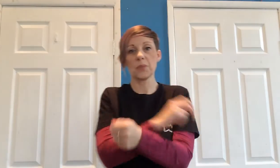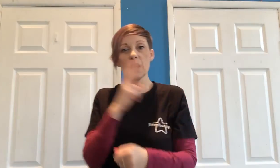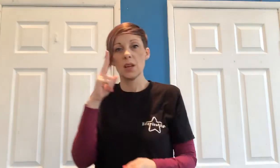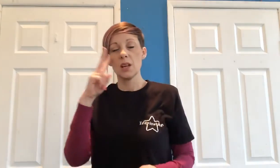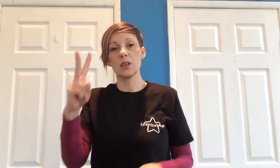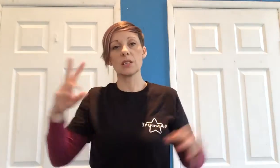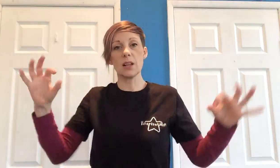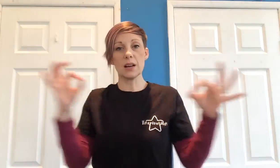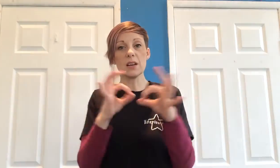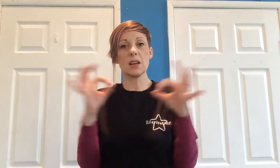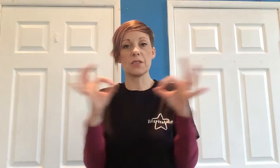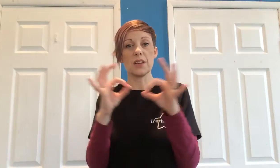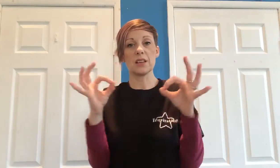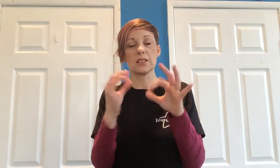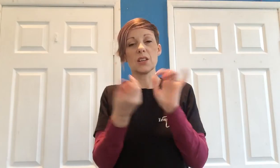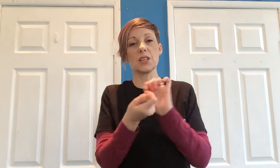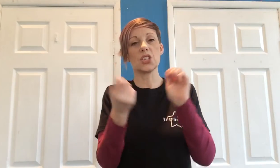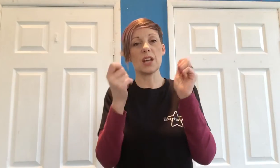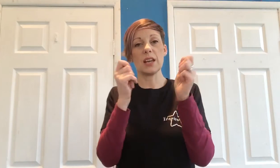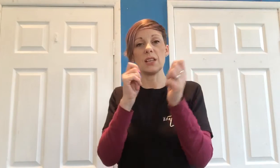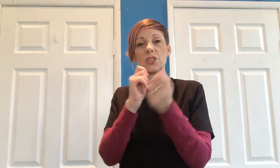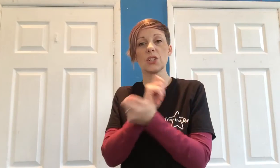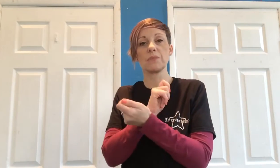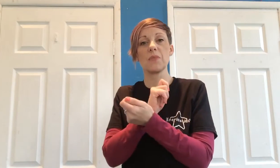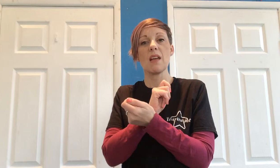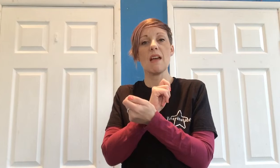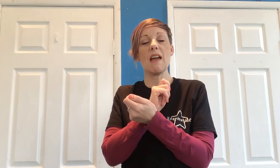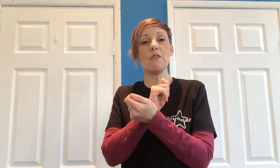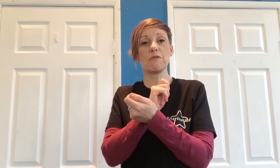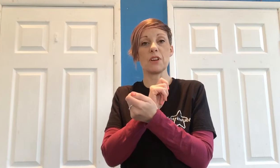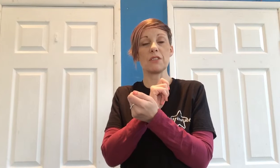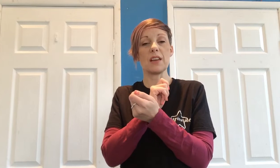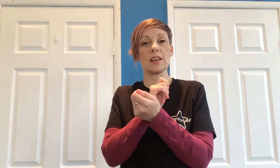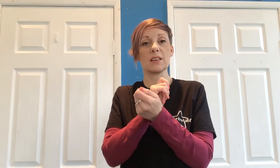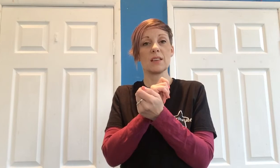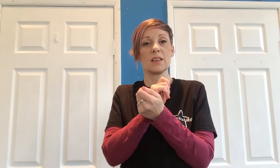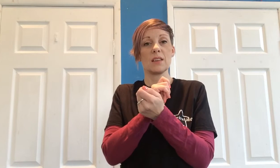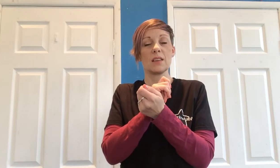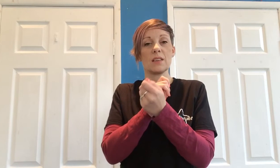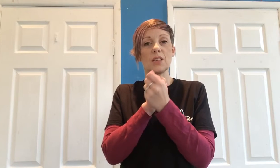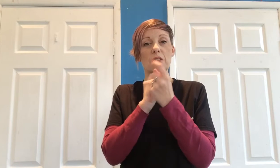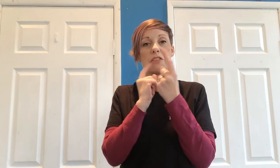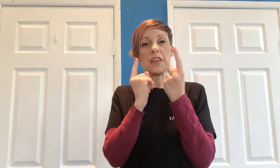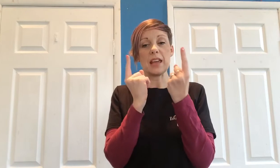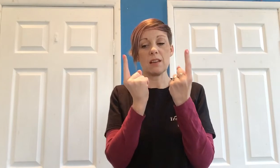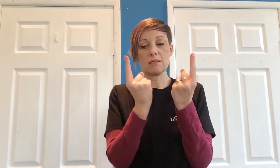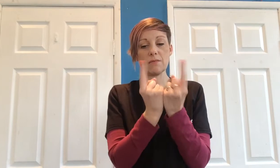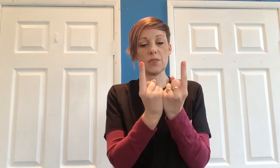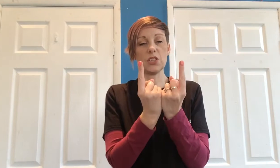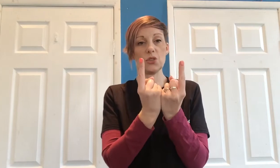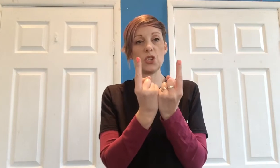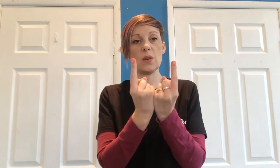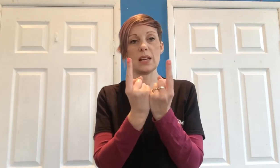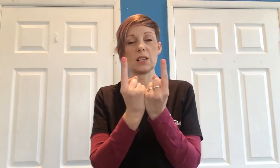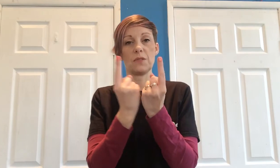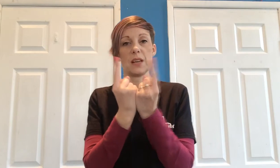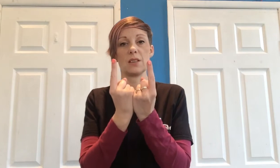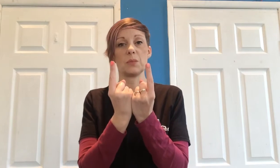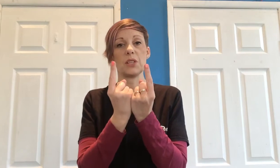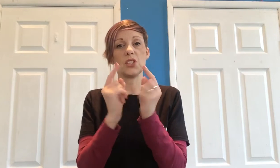looks like nothing's gonna change everything so thing is your two index fingers but